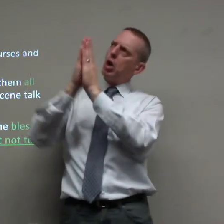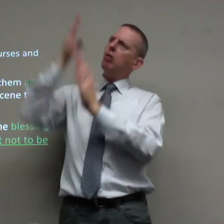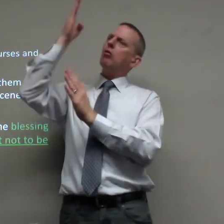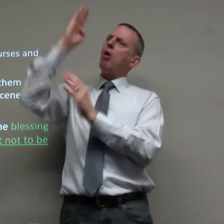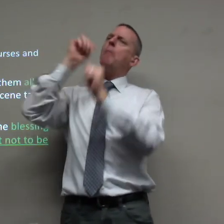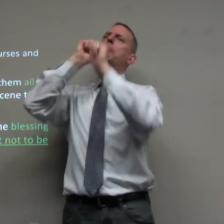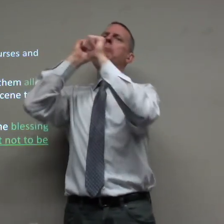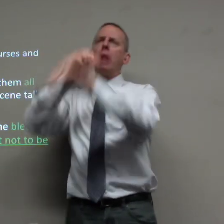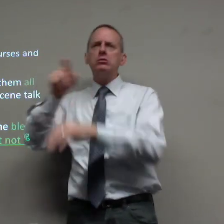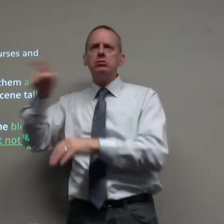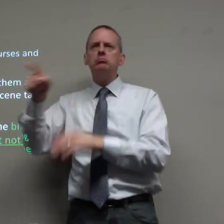they'll correct other Christians